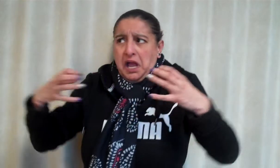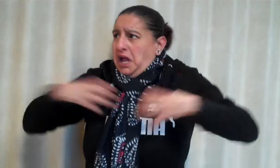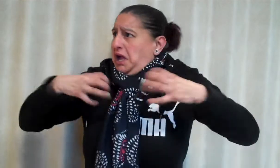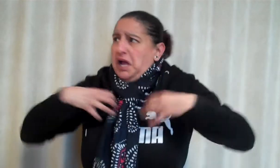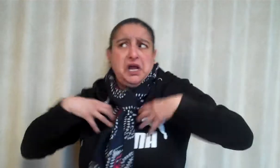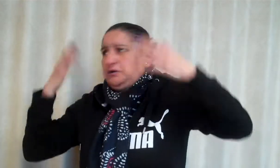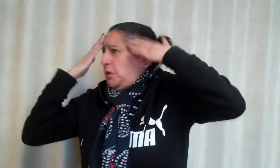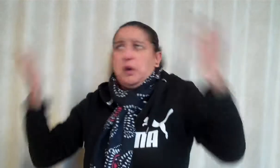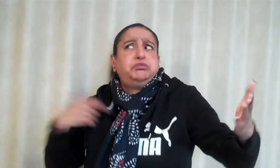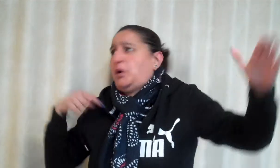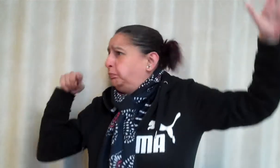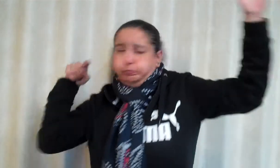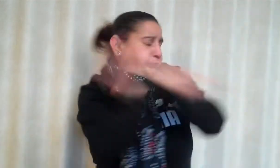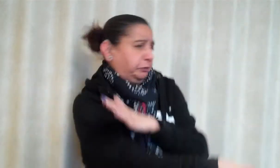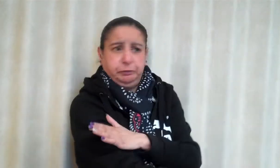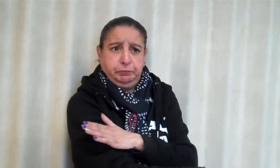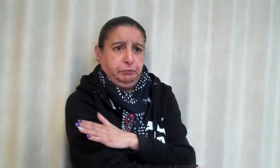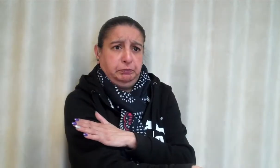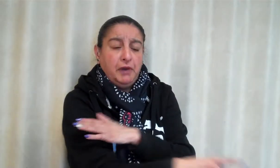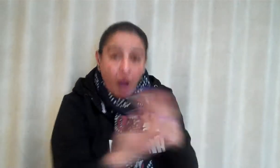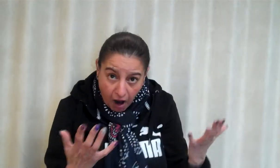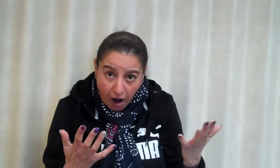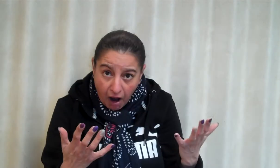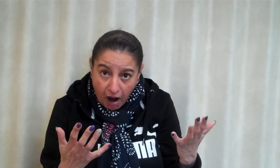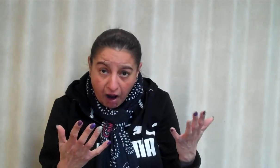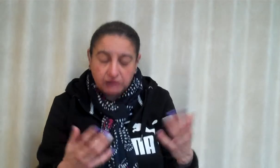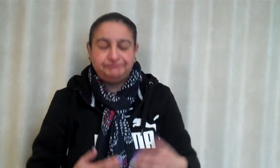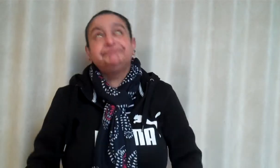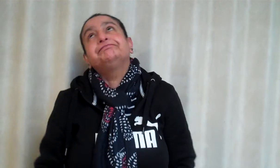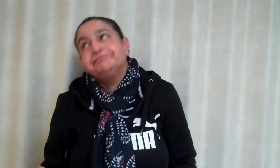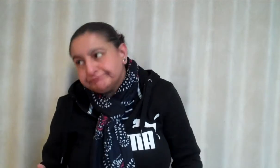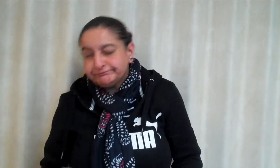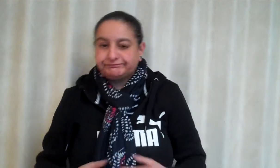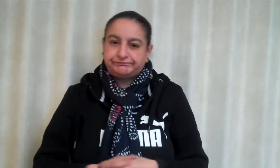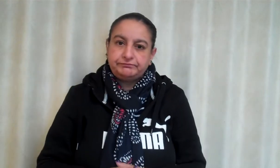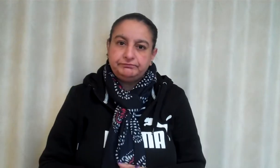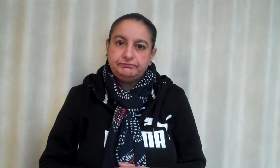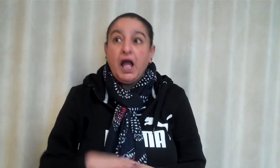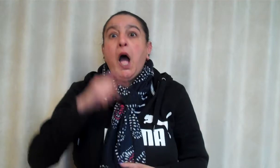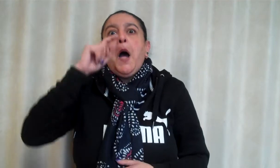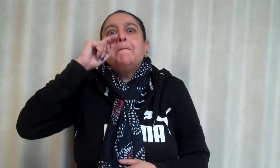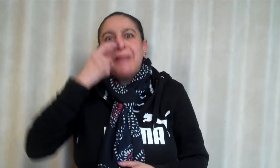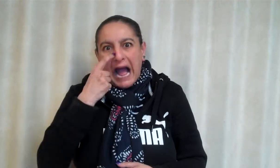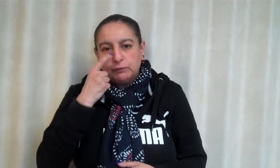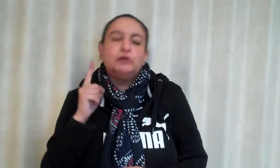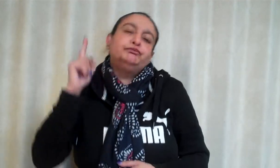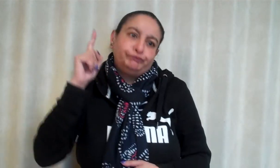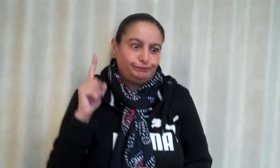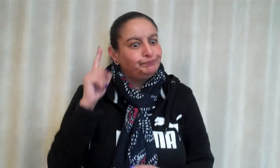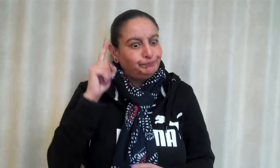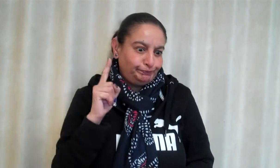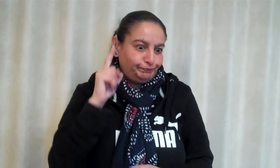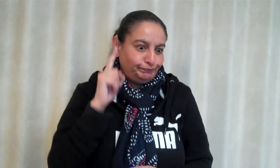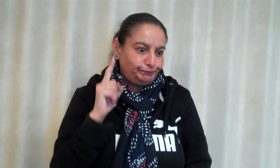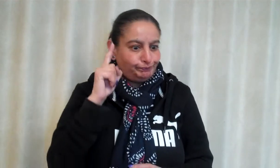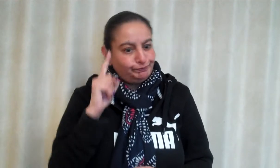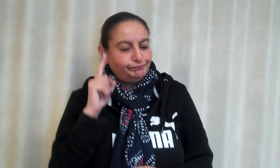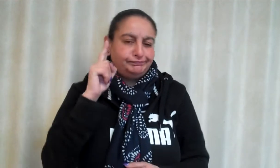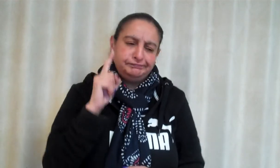The fox says, no, I'm frightened. And off he ran. The mace carried